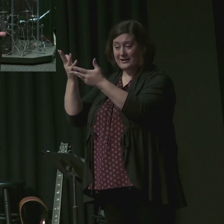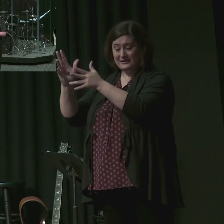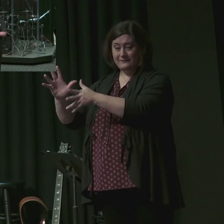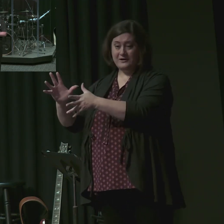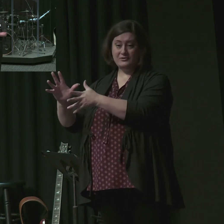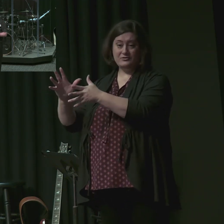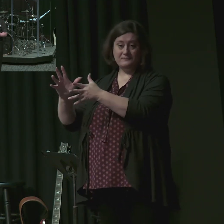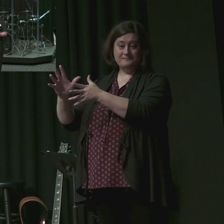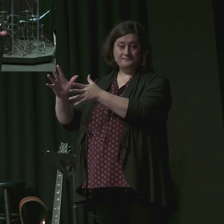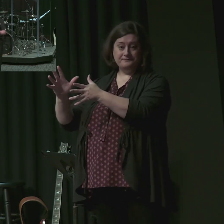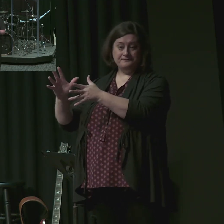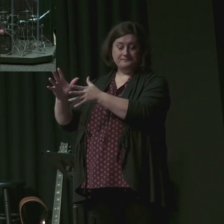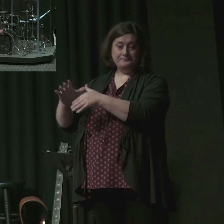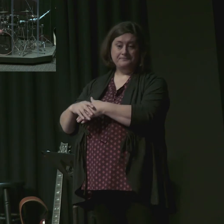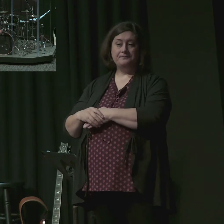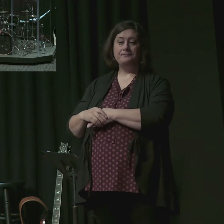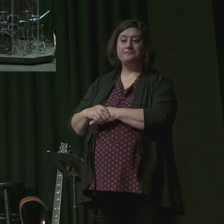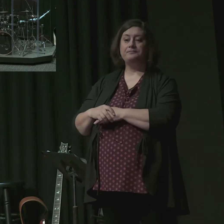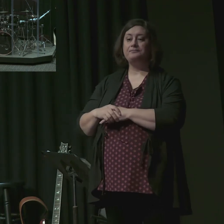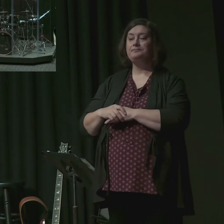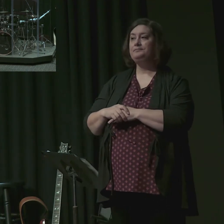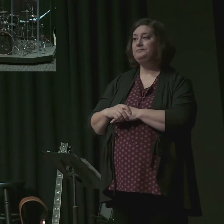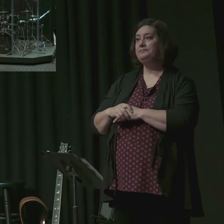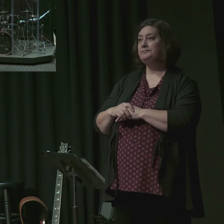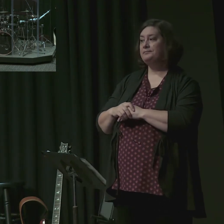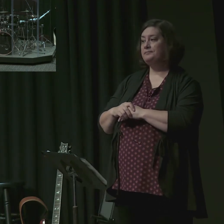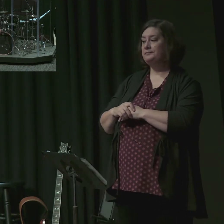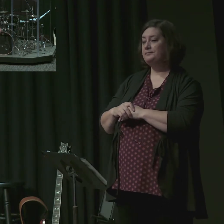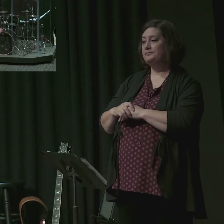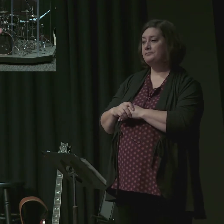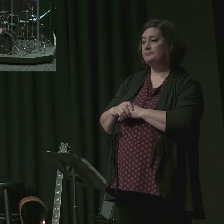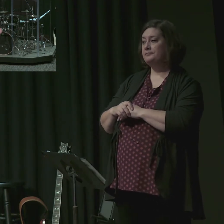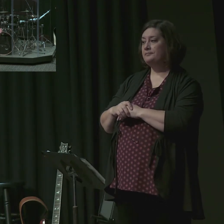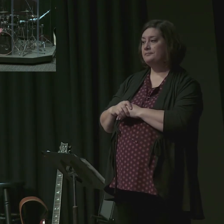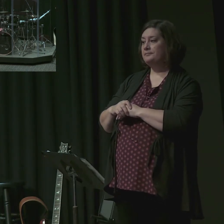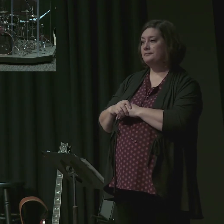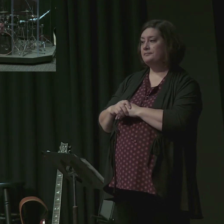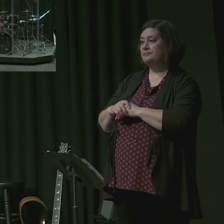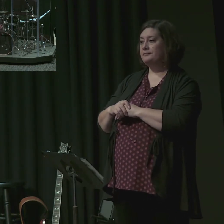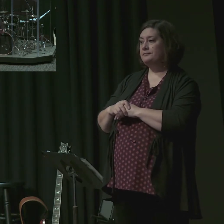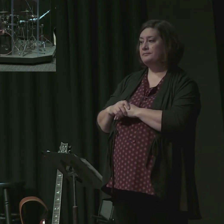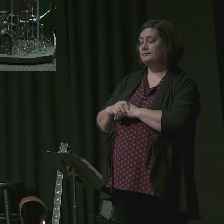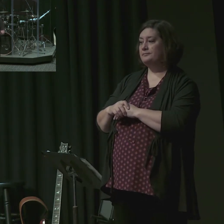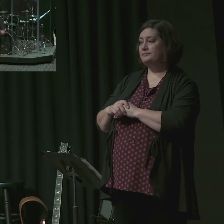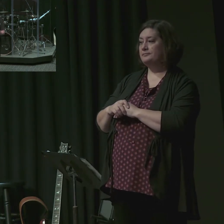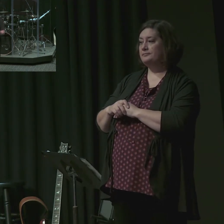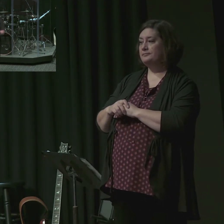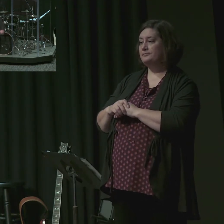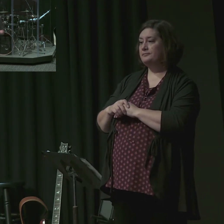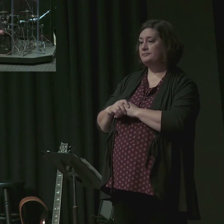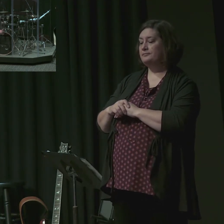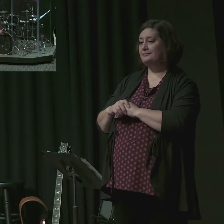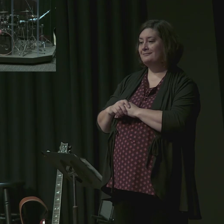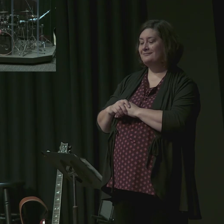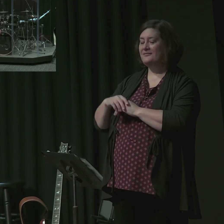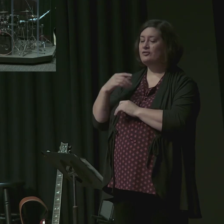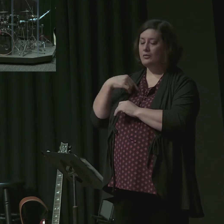In the presence and in the sight and for the present pleasure and for the future glory of our great king,